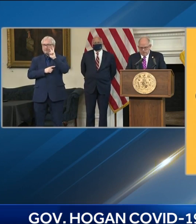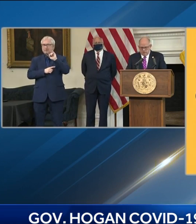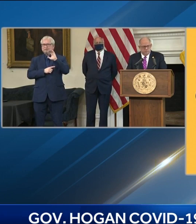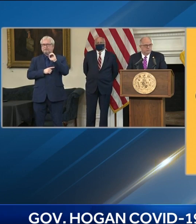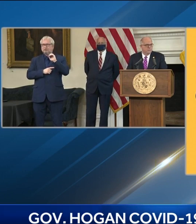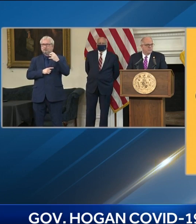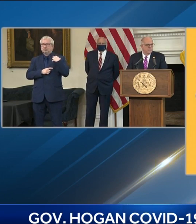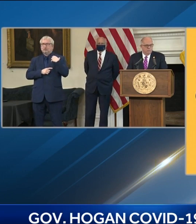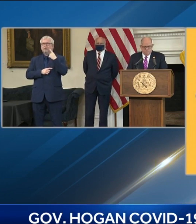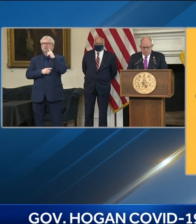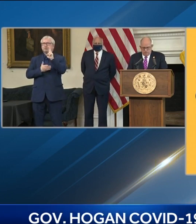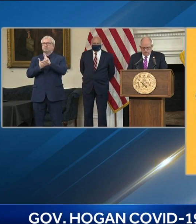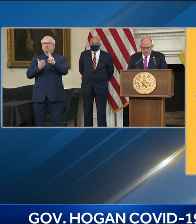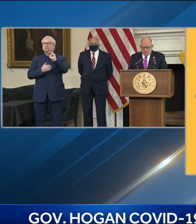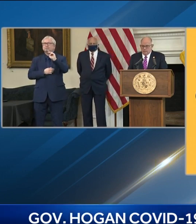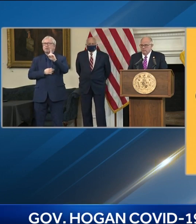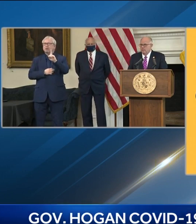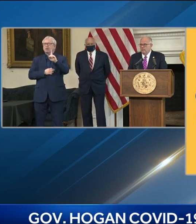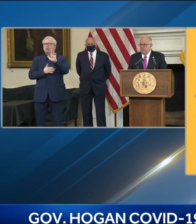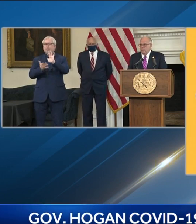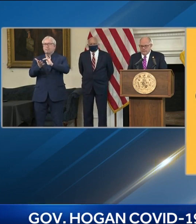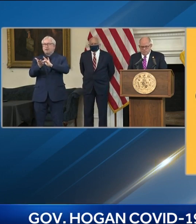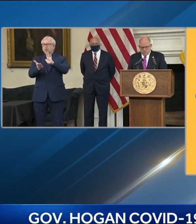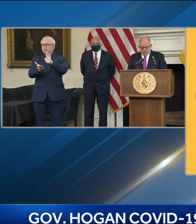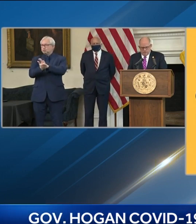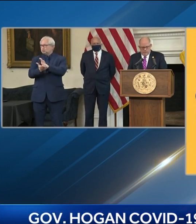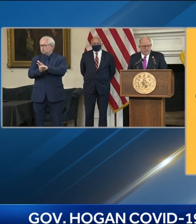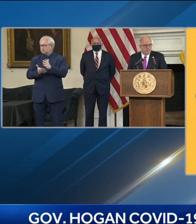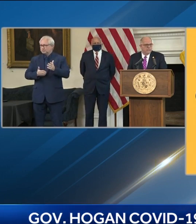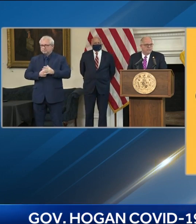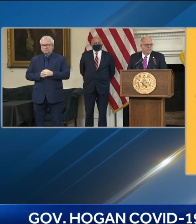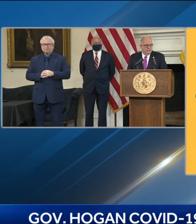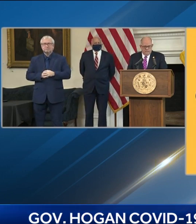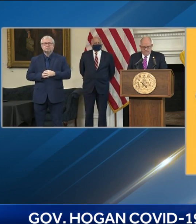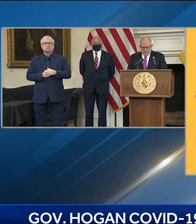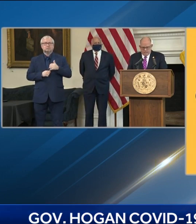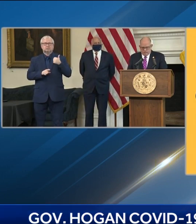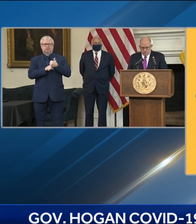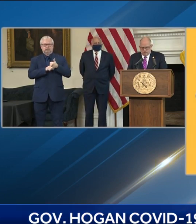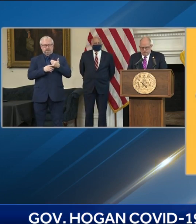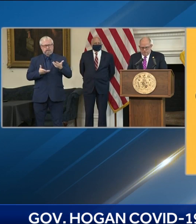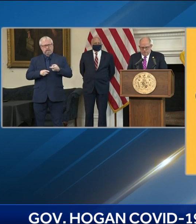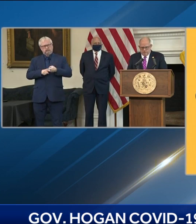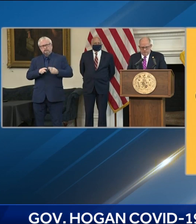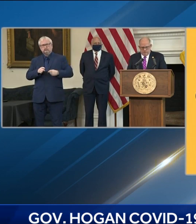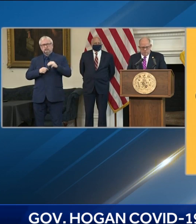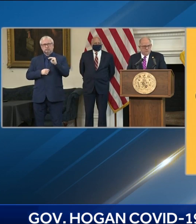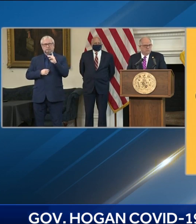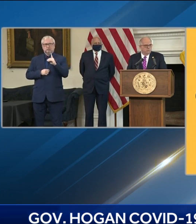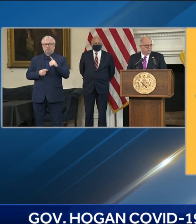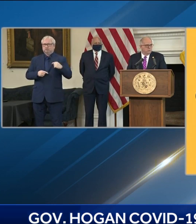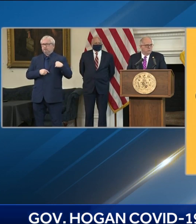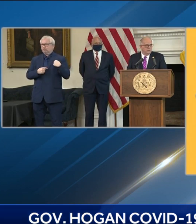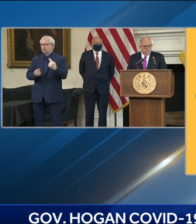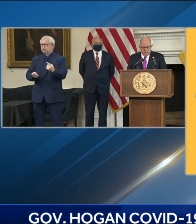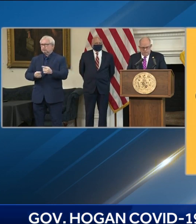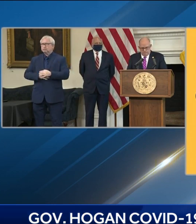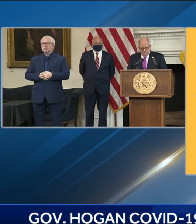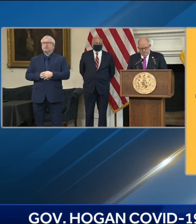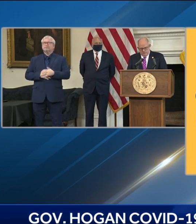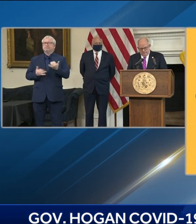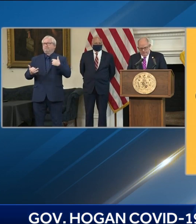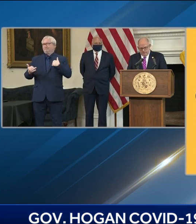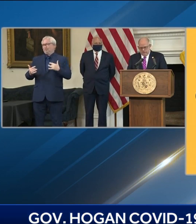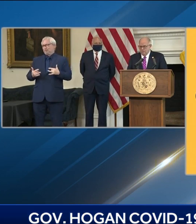discussions which resulted in our announcement today that Dr. Redfield has agreed to join our